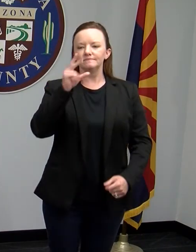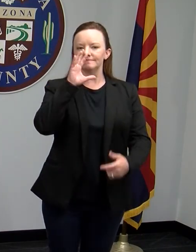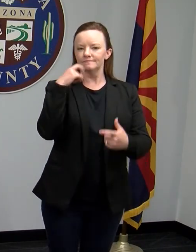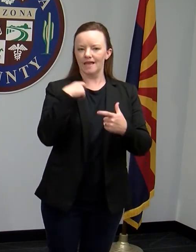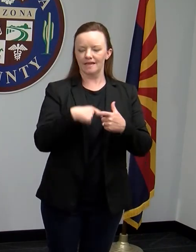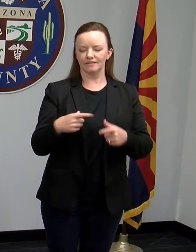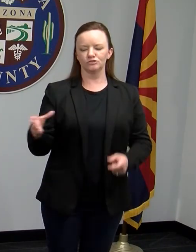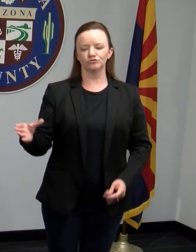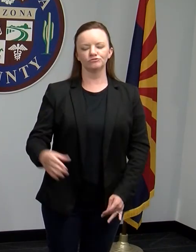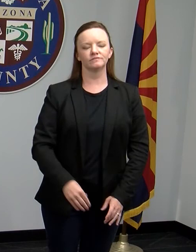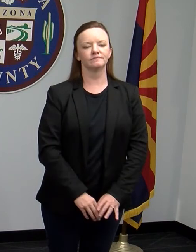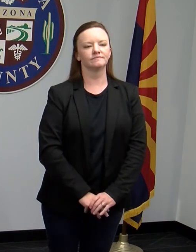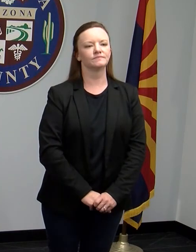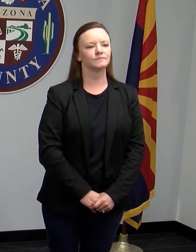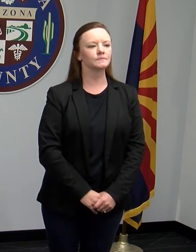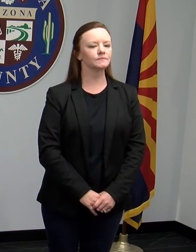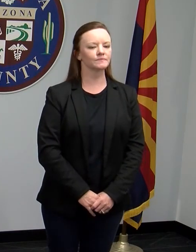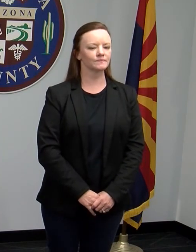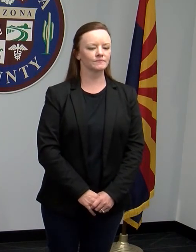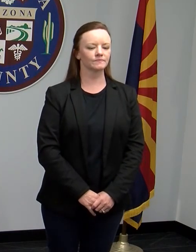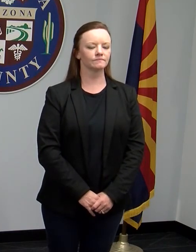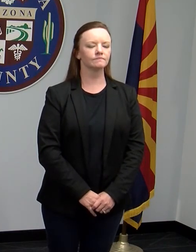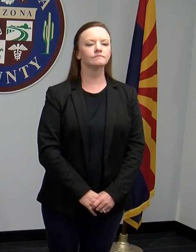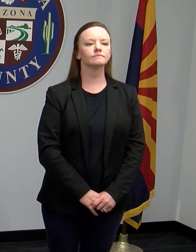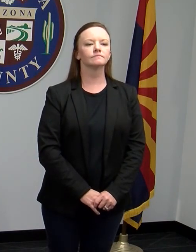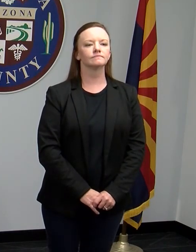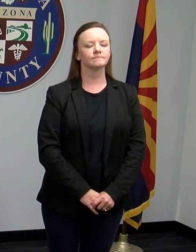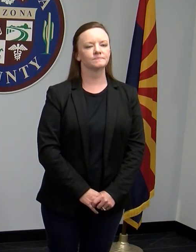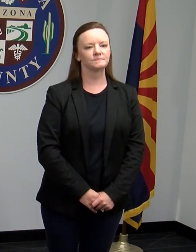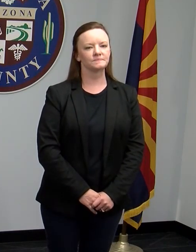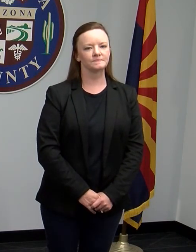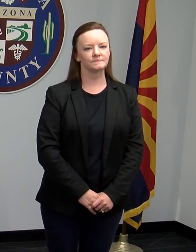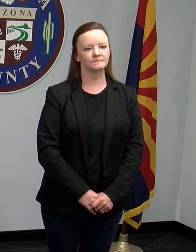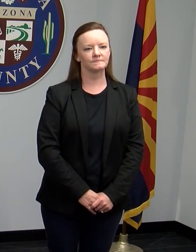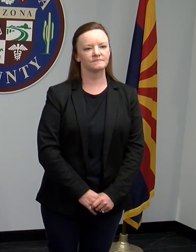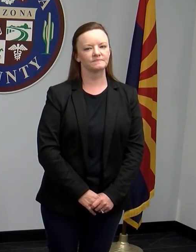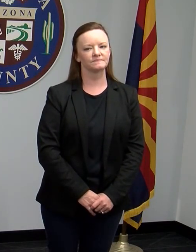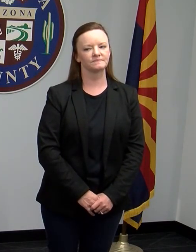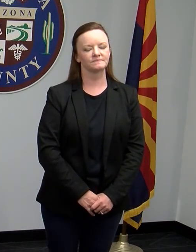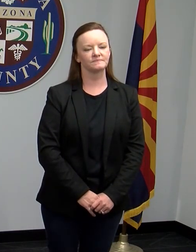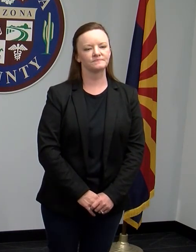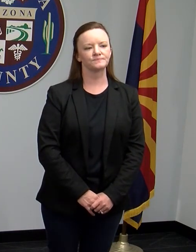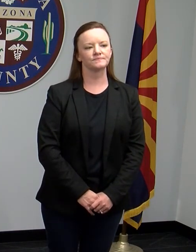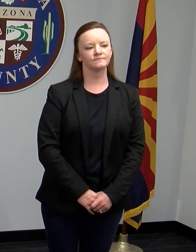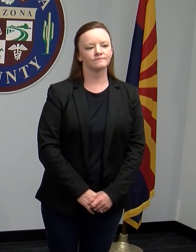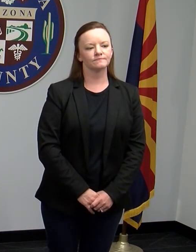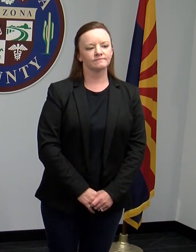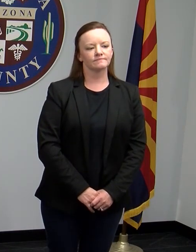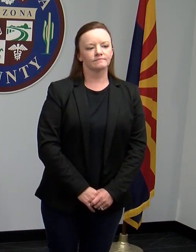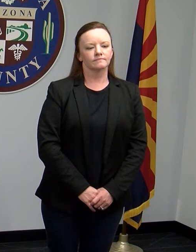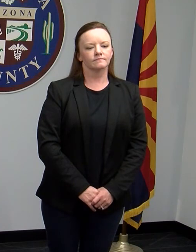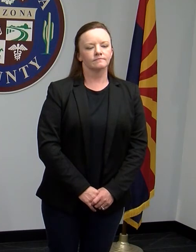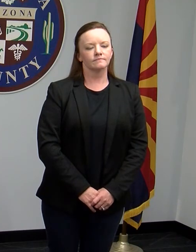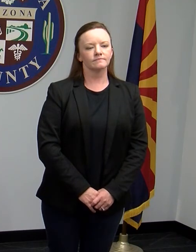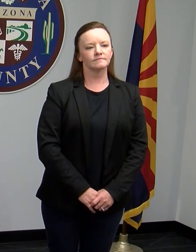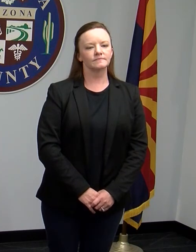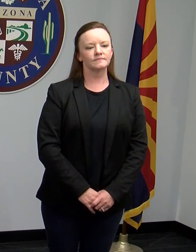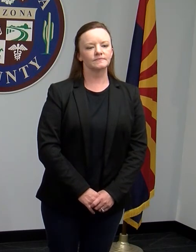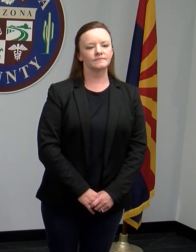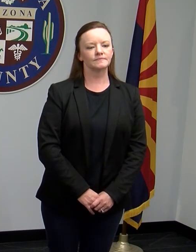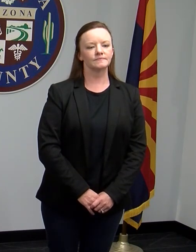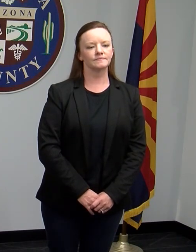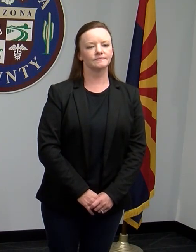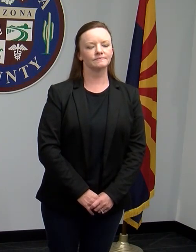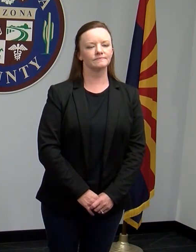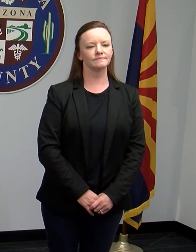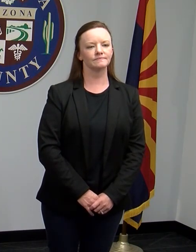Mr. concerned about this type of massive tests and the lack of tests and equipment necessary